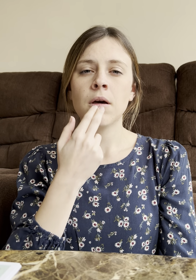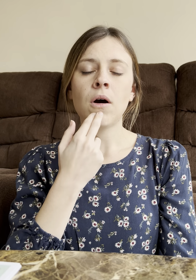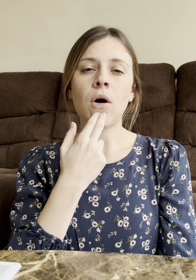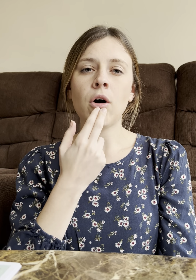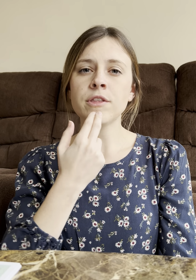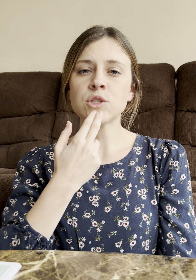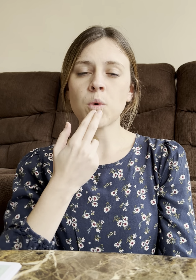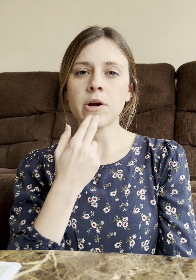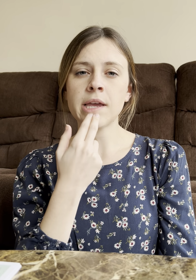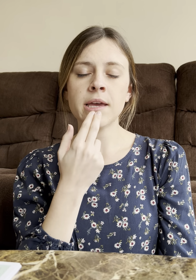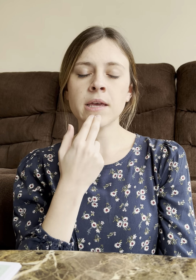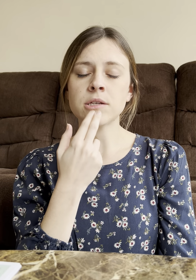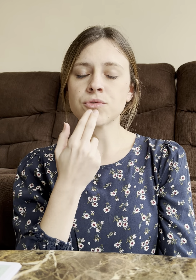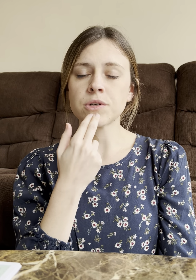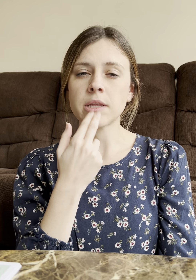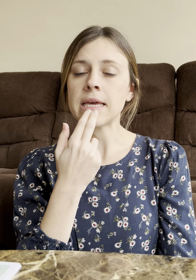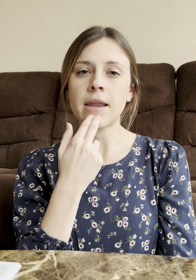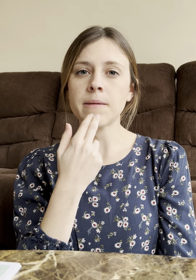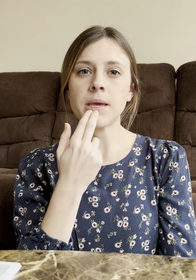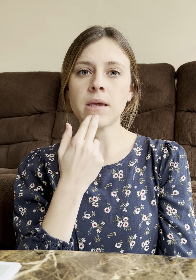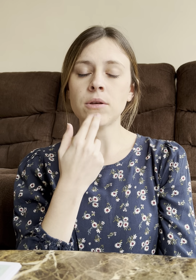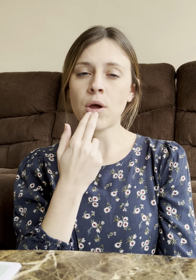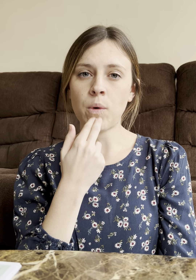All this worrying is really getting me nowhere.